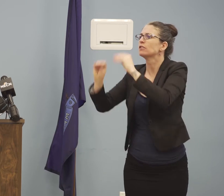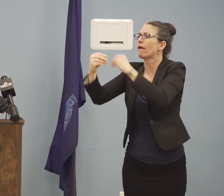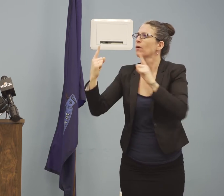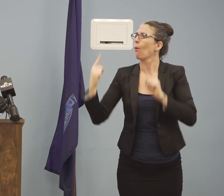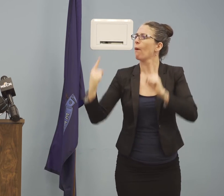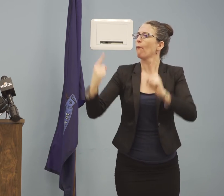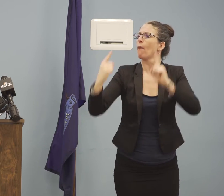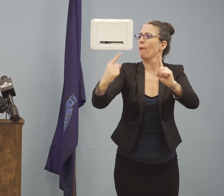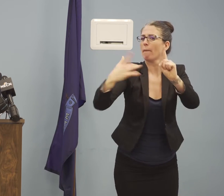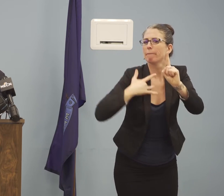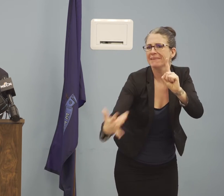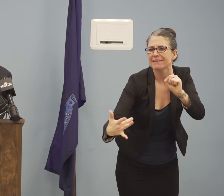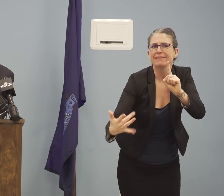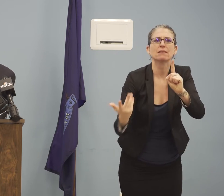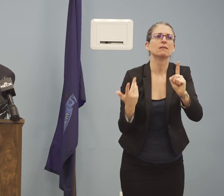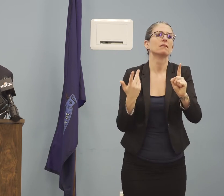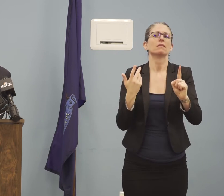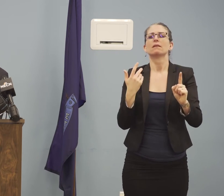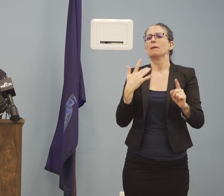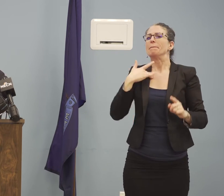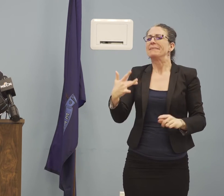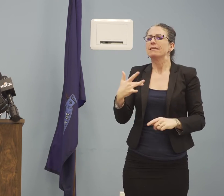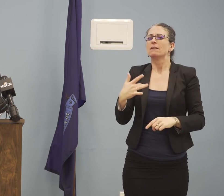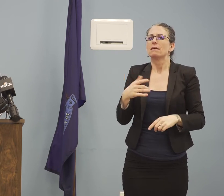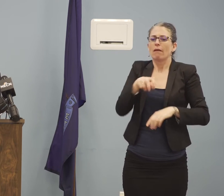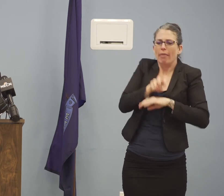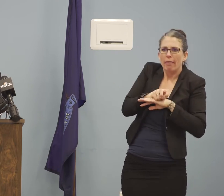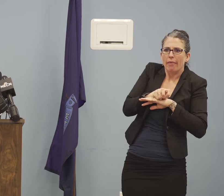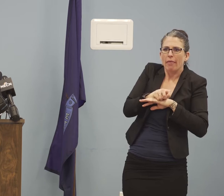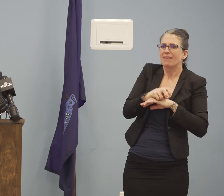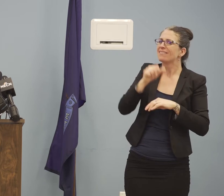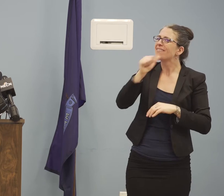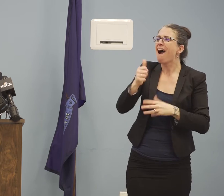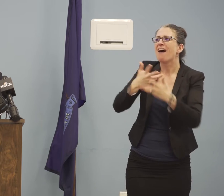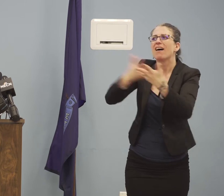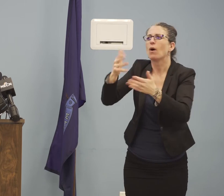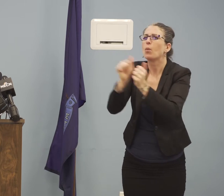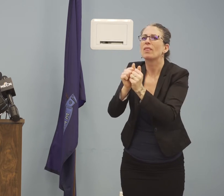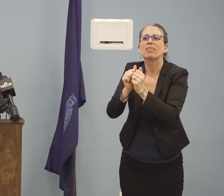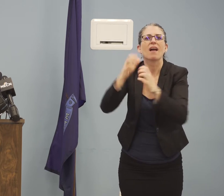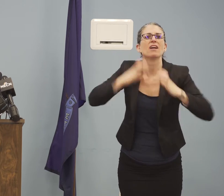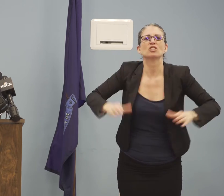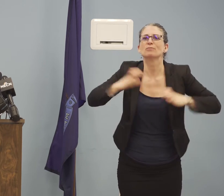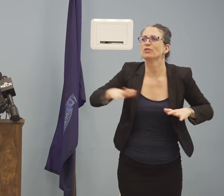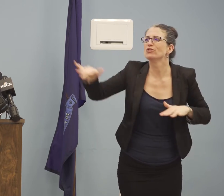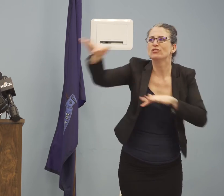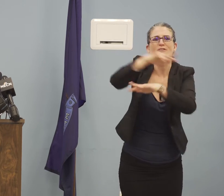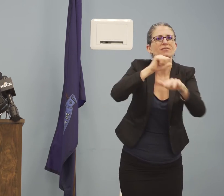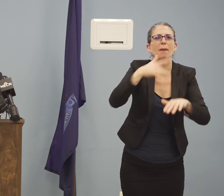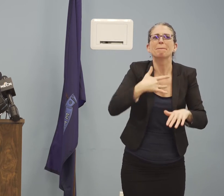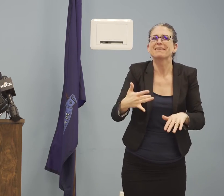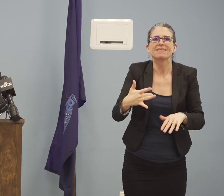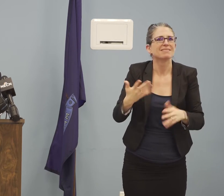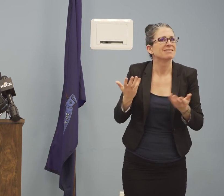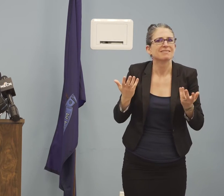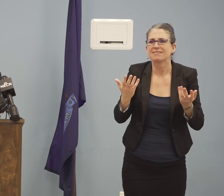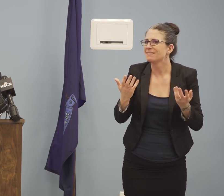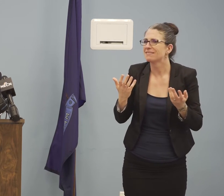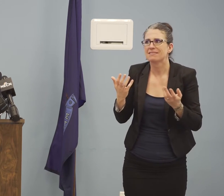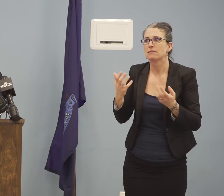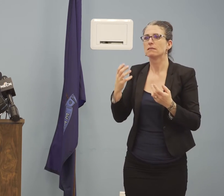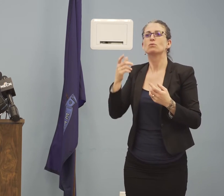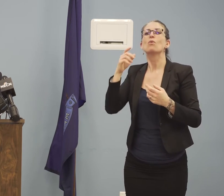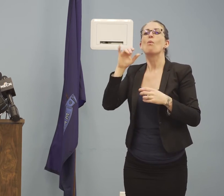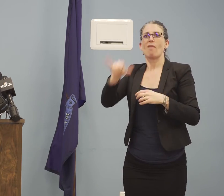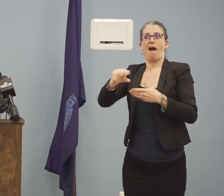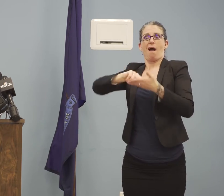are not public facing. The public facing element is important for two reasons. The first is that the individuals who